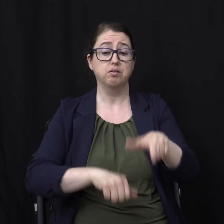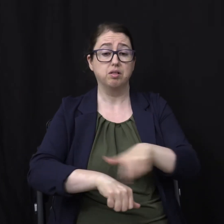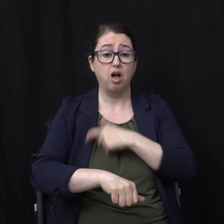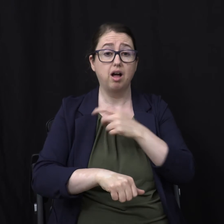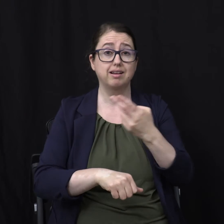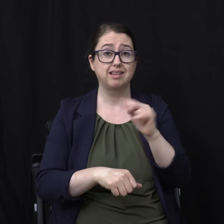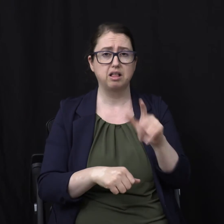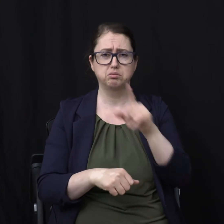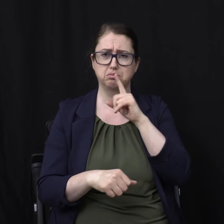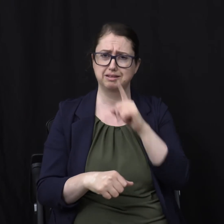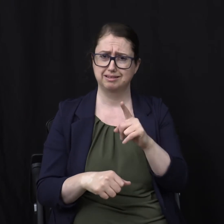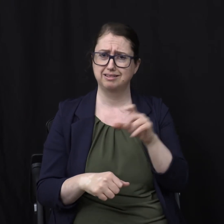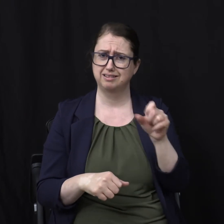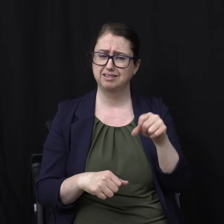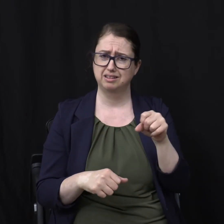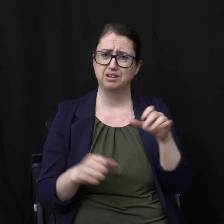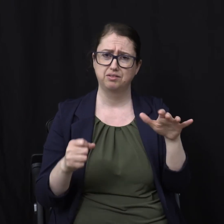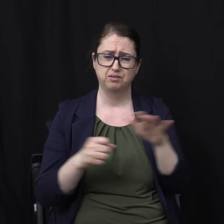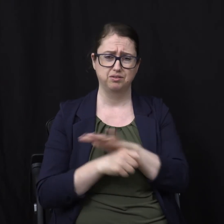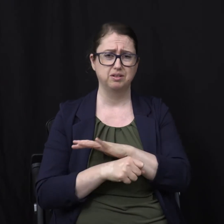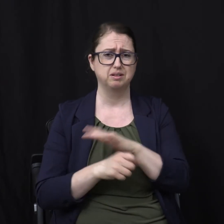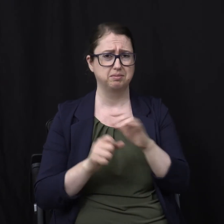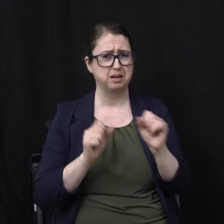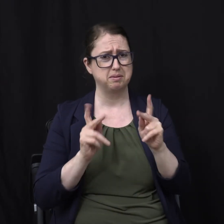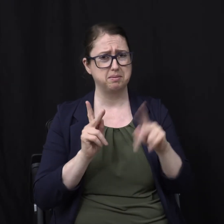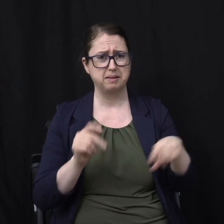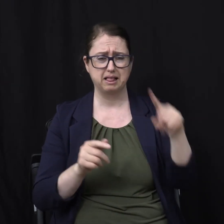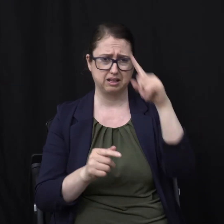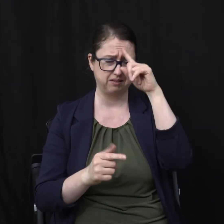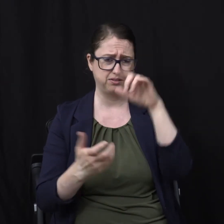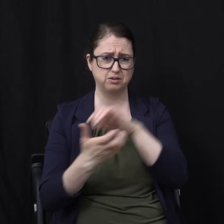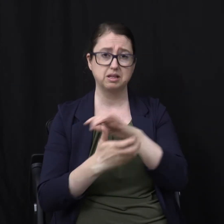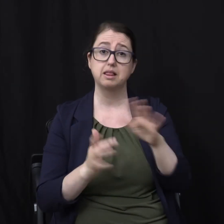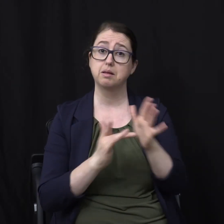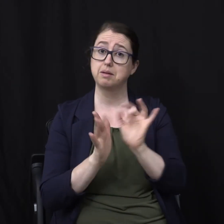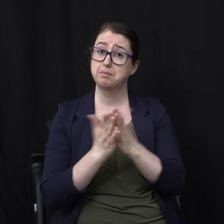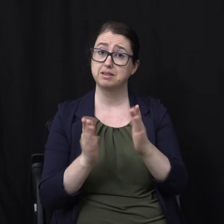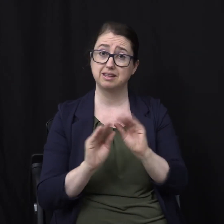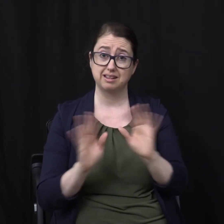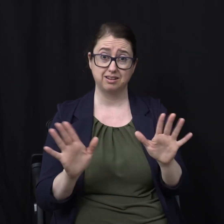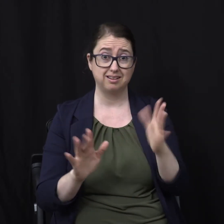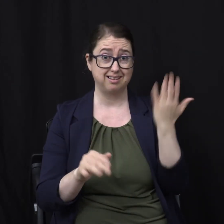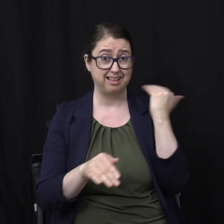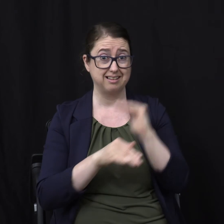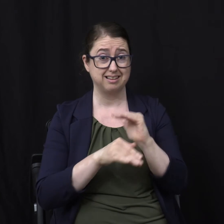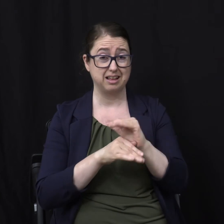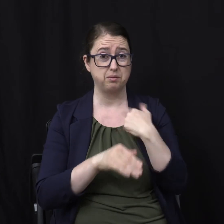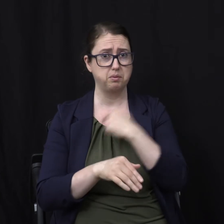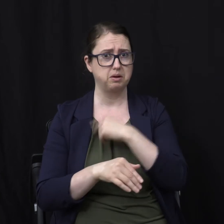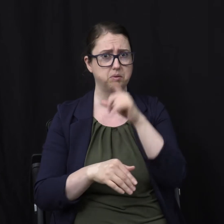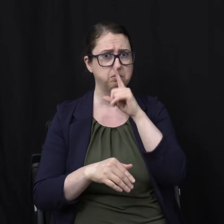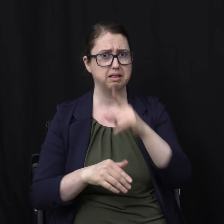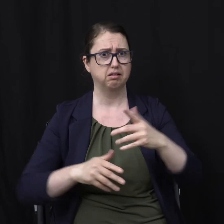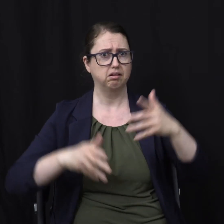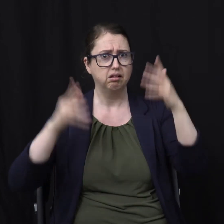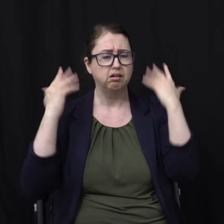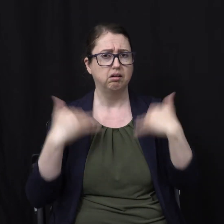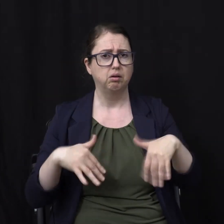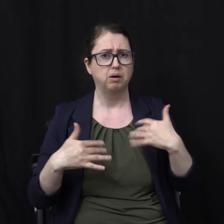deception In Christianity today And the Bible Is very very clear Just like last night We were like Wow this is way more